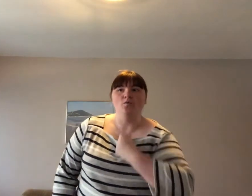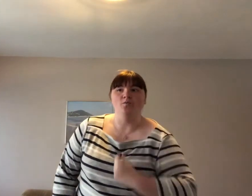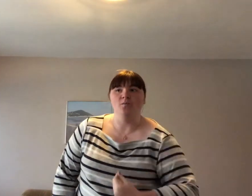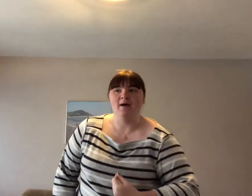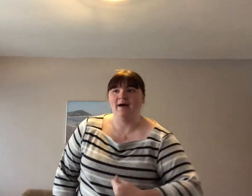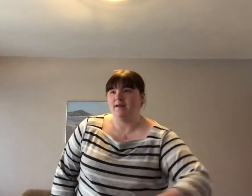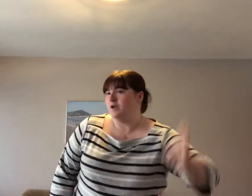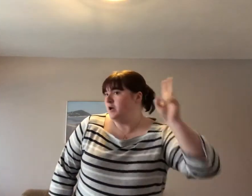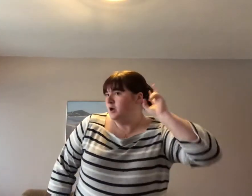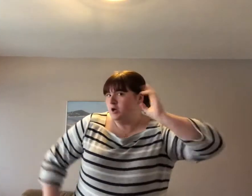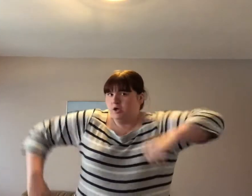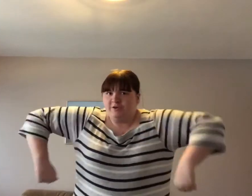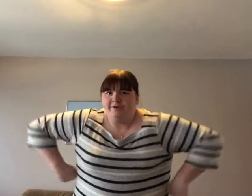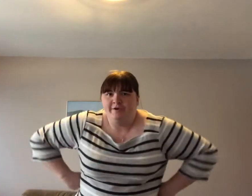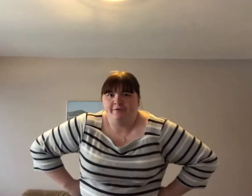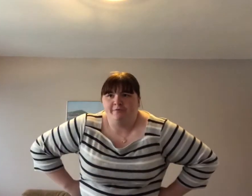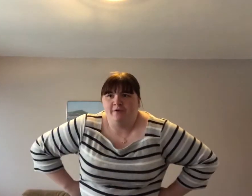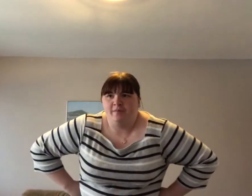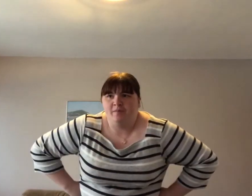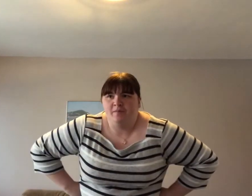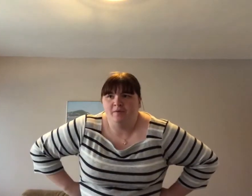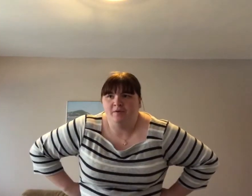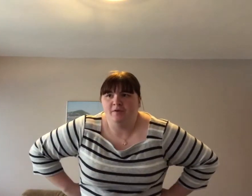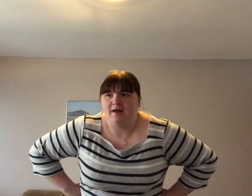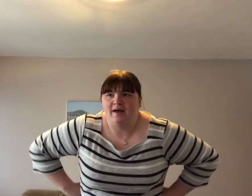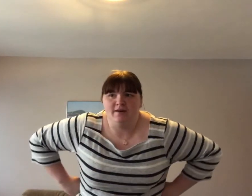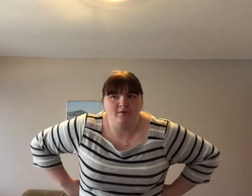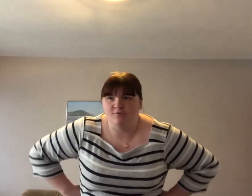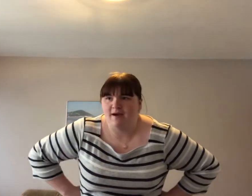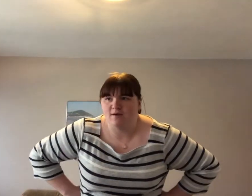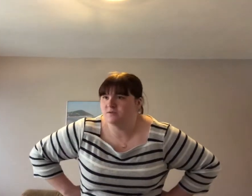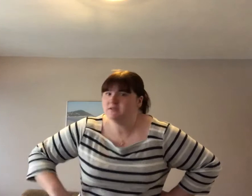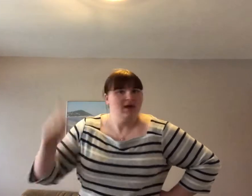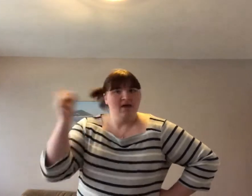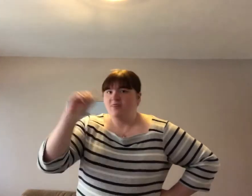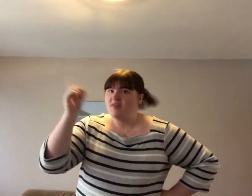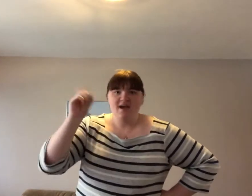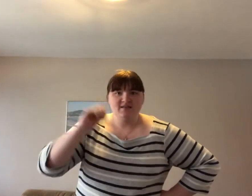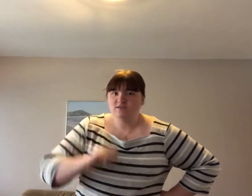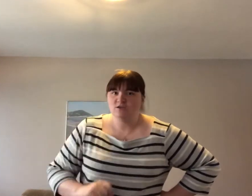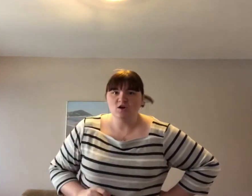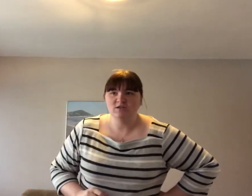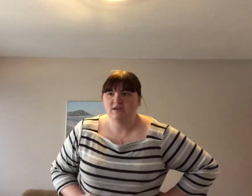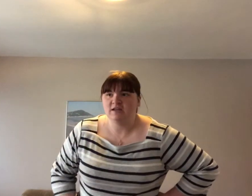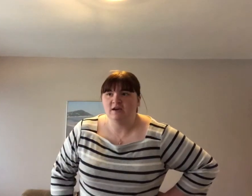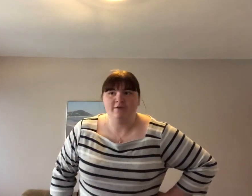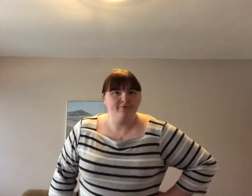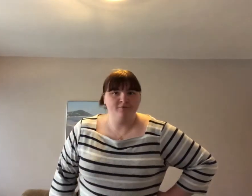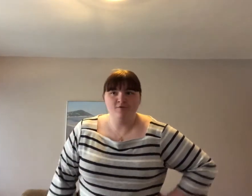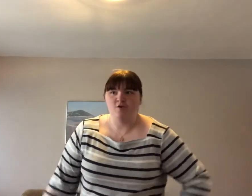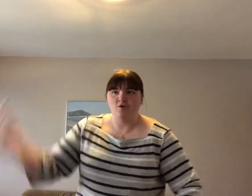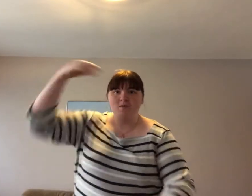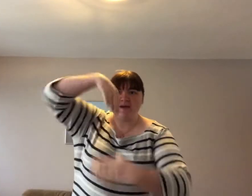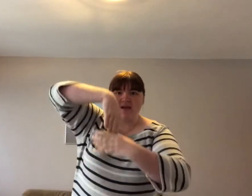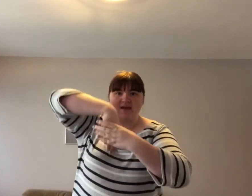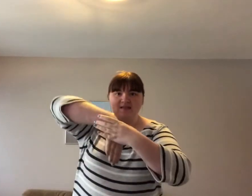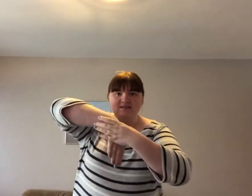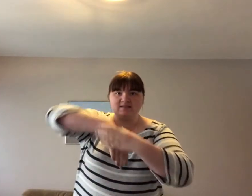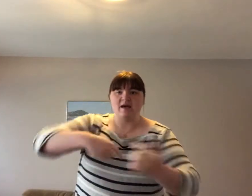man heard her grumble and grouse, there's not enough room inside